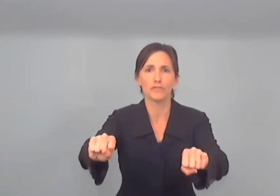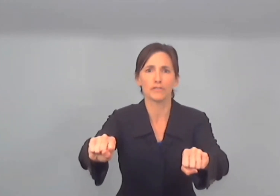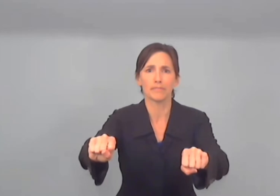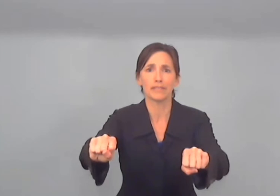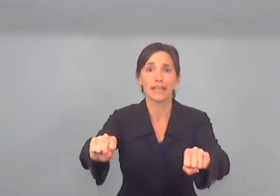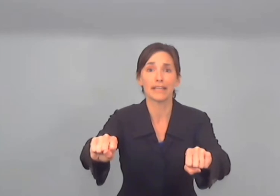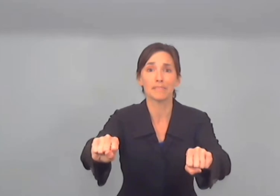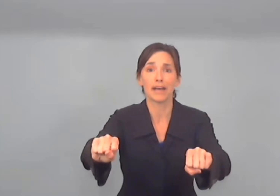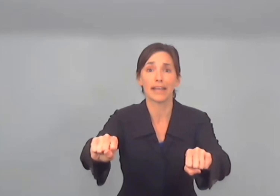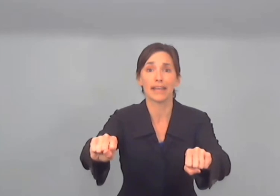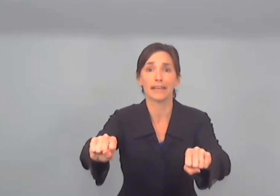played in my head